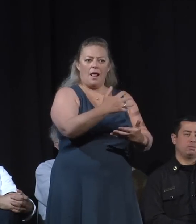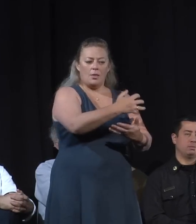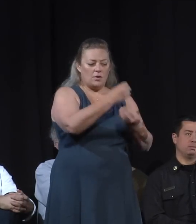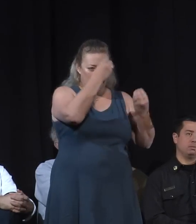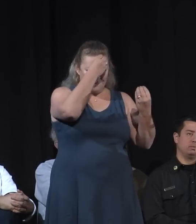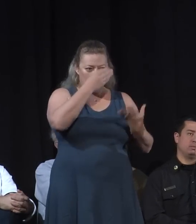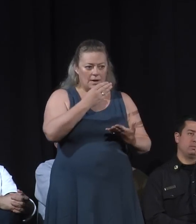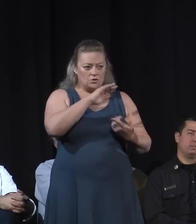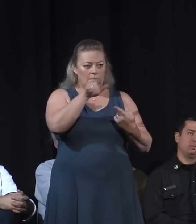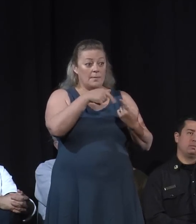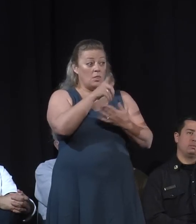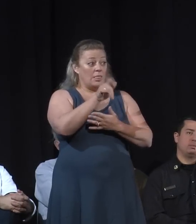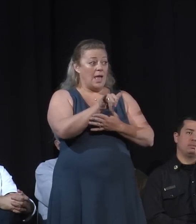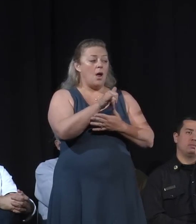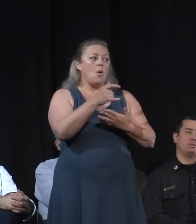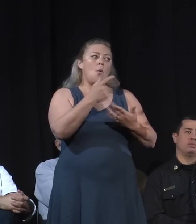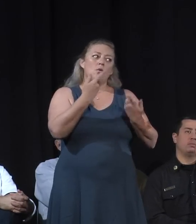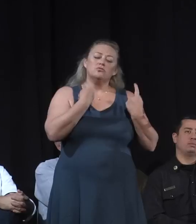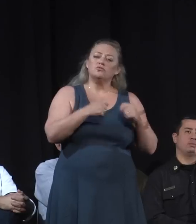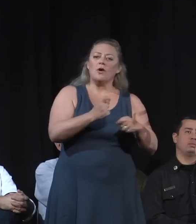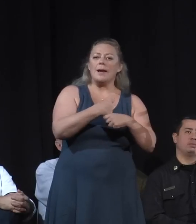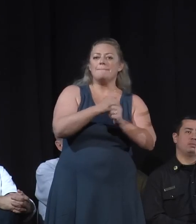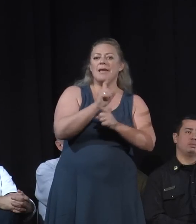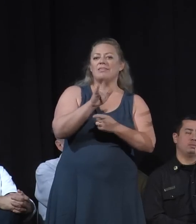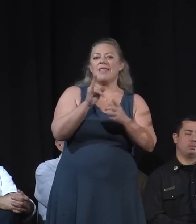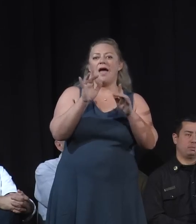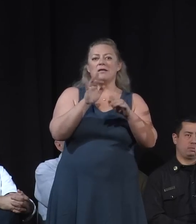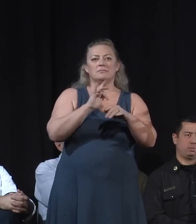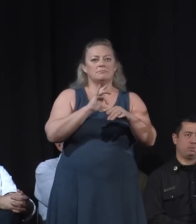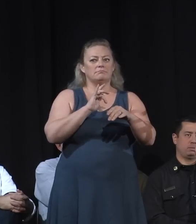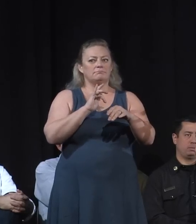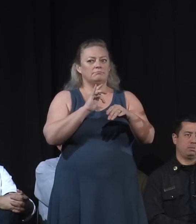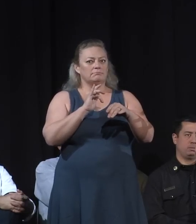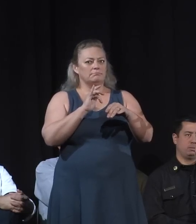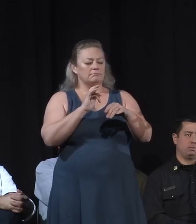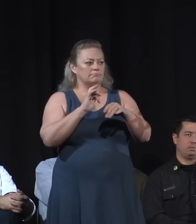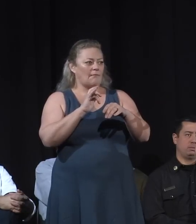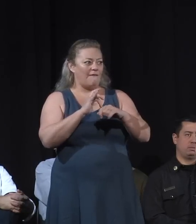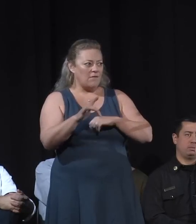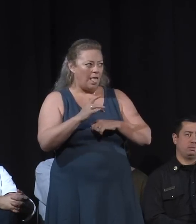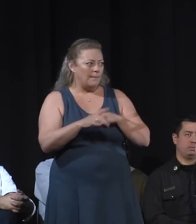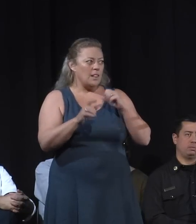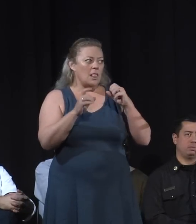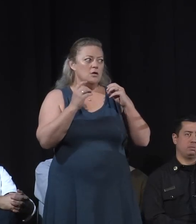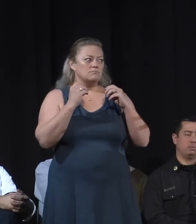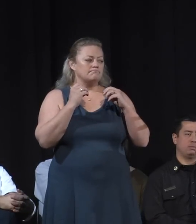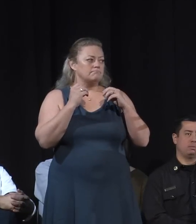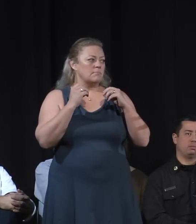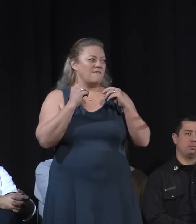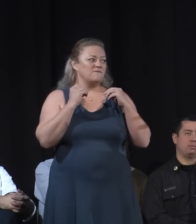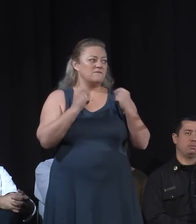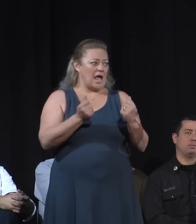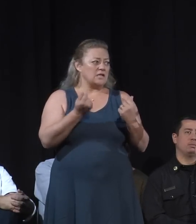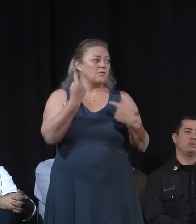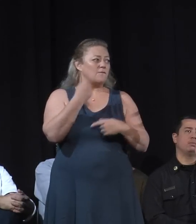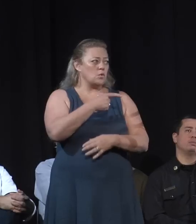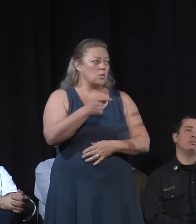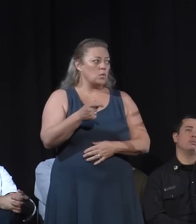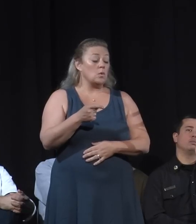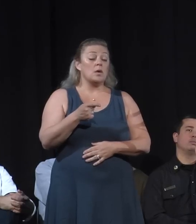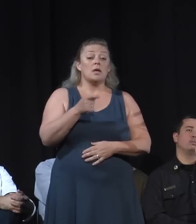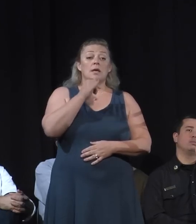make that available as quickly as we can to the residents. Late last night, we stood up a website,